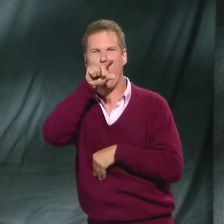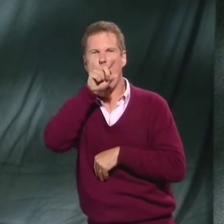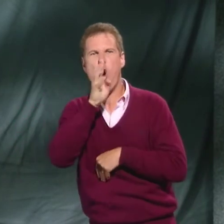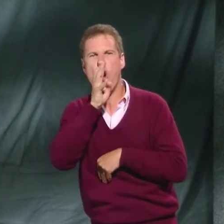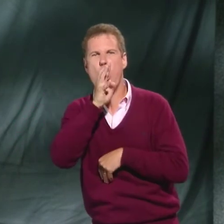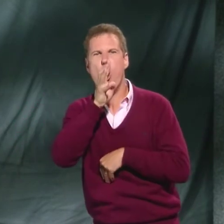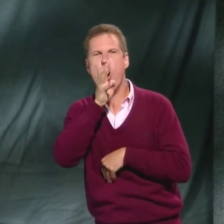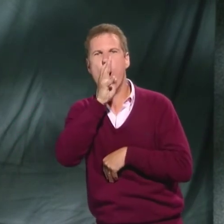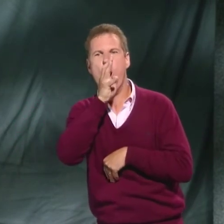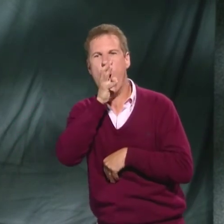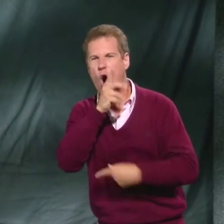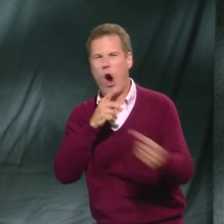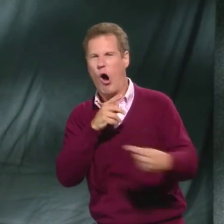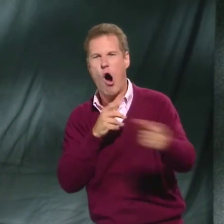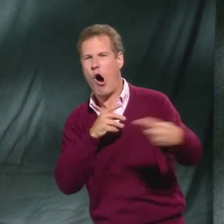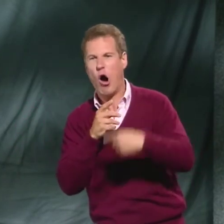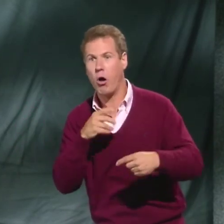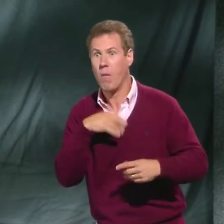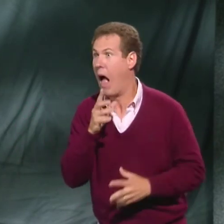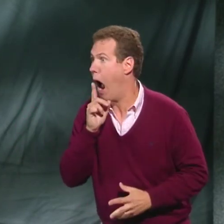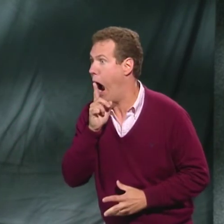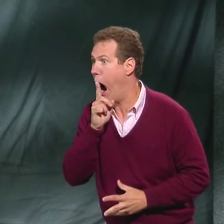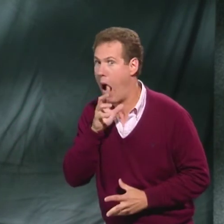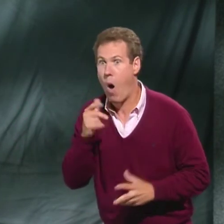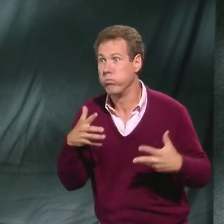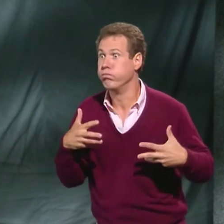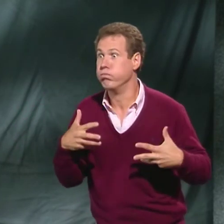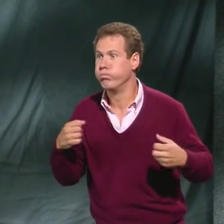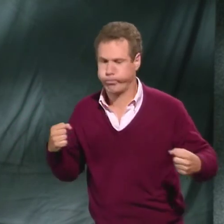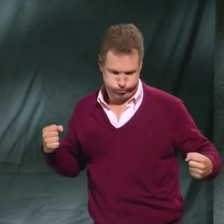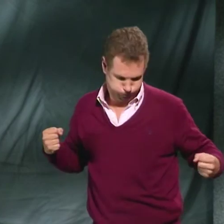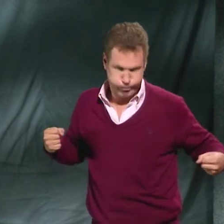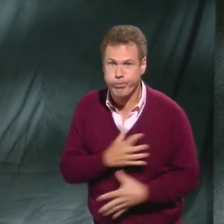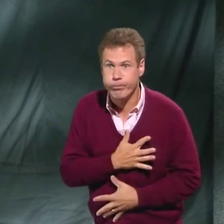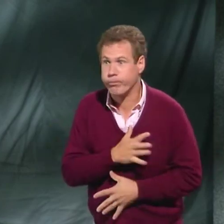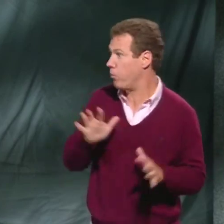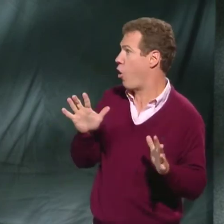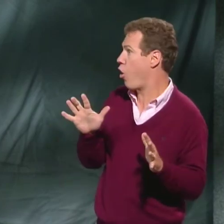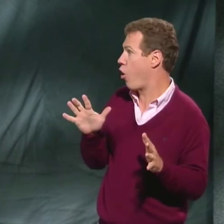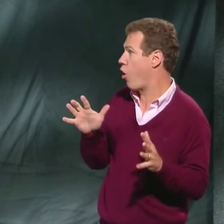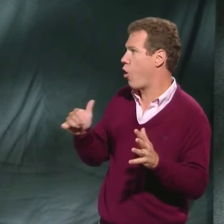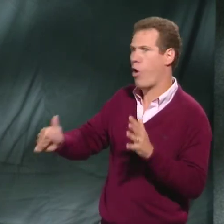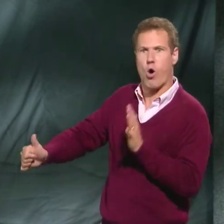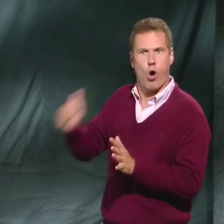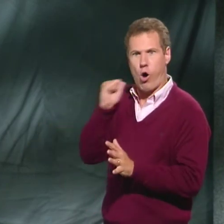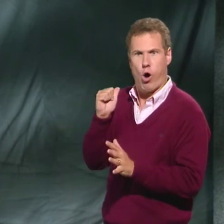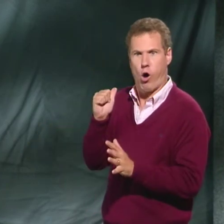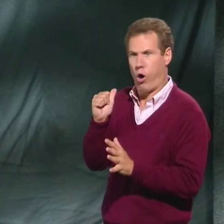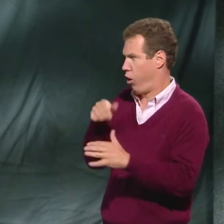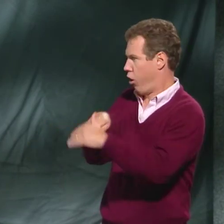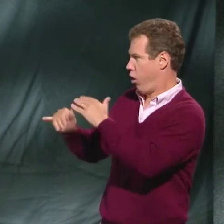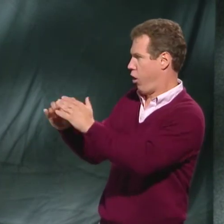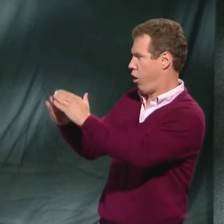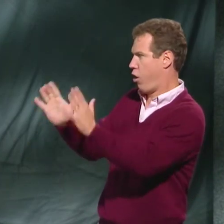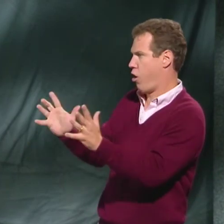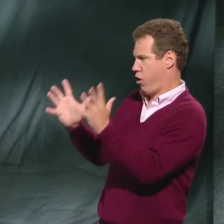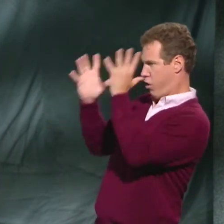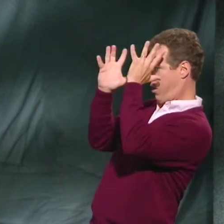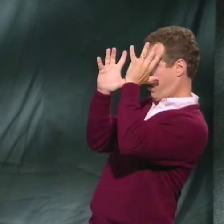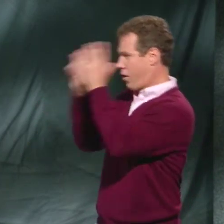Bring the bad man to me! Bring the bad man to me! While the men were petrified, they took off and decided to leave the house,